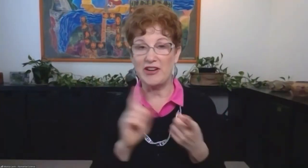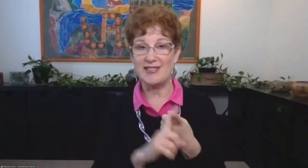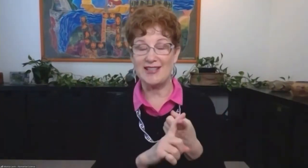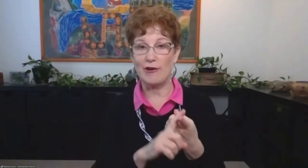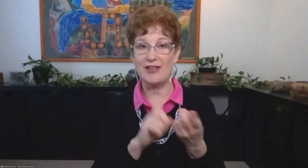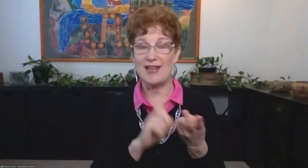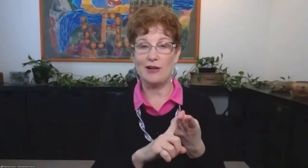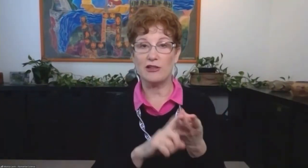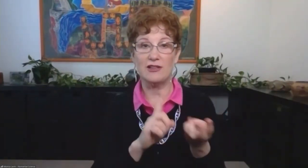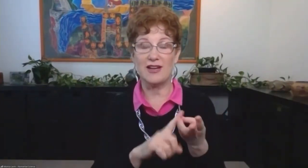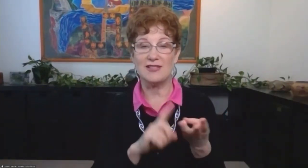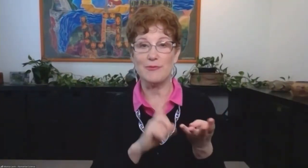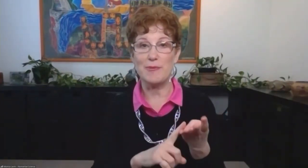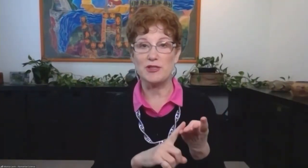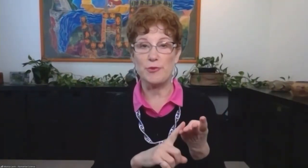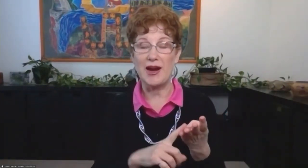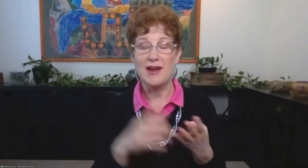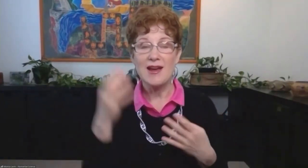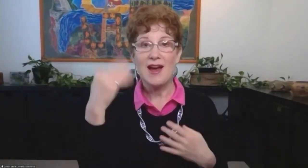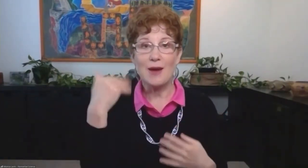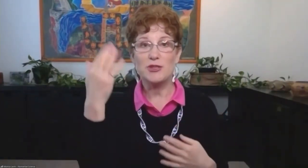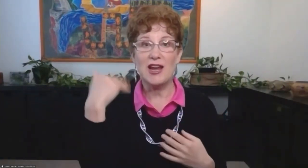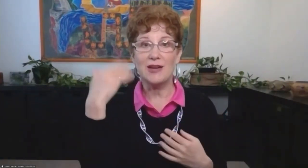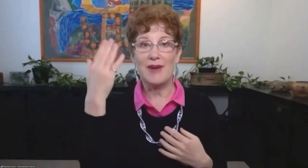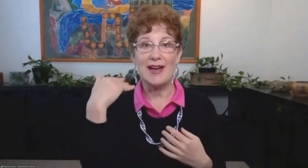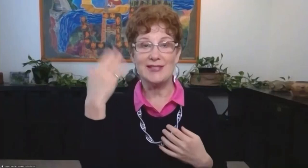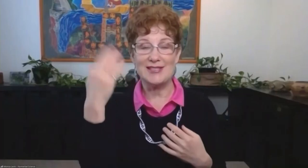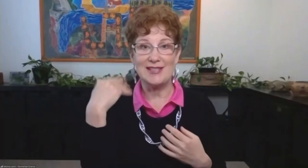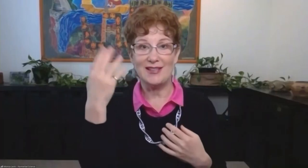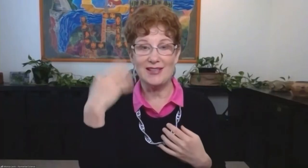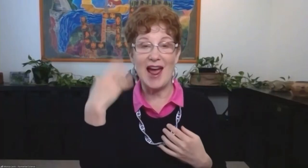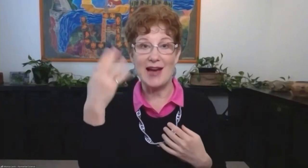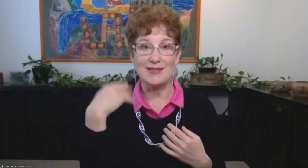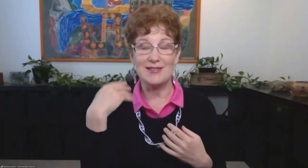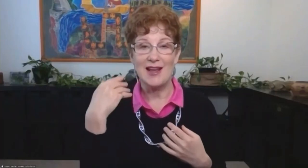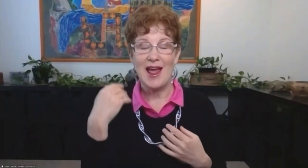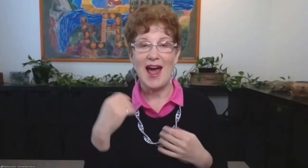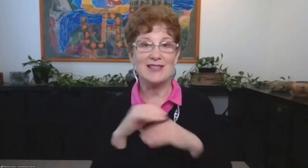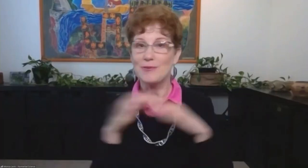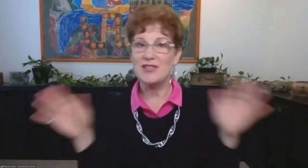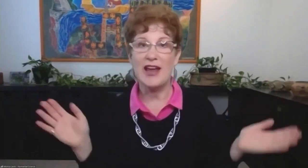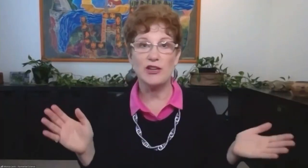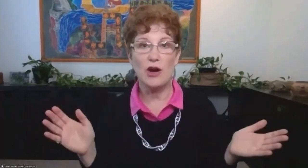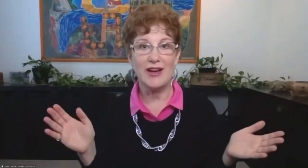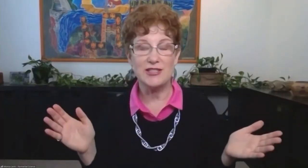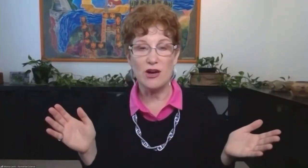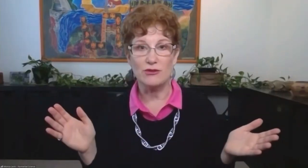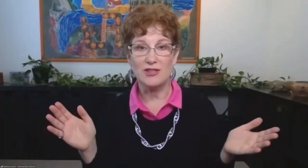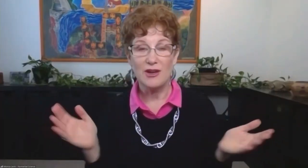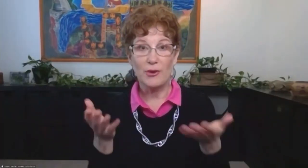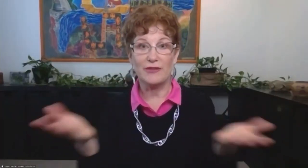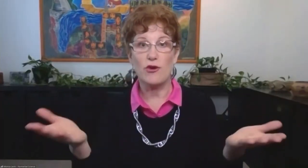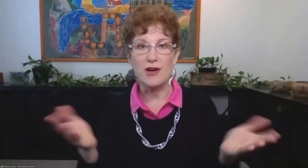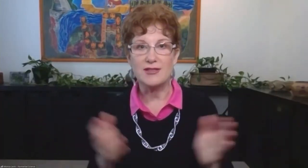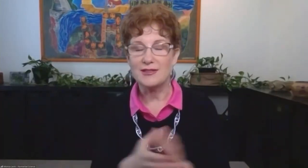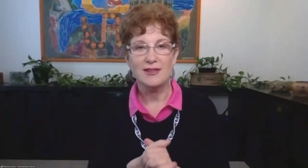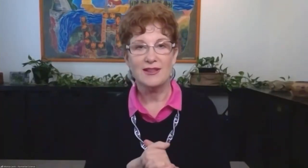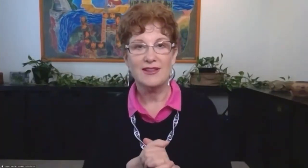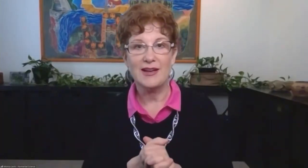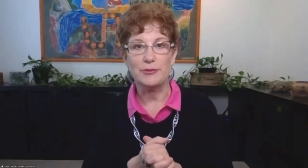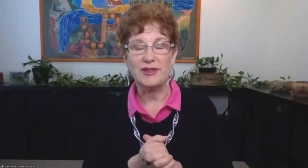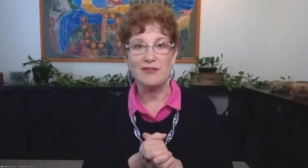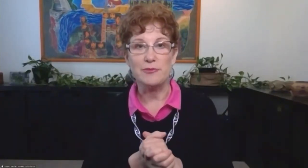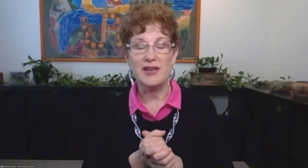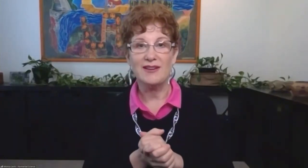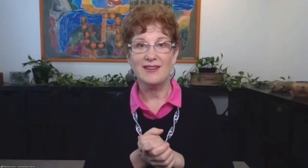question. Do you have any cigarettes, alcohol guns and pepper spray? I'm shaking my head. Yes. As I'm saying no, I don't. Well, of course.